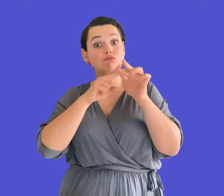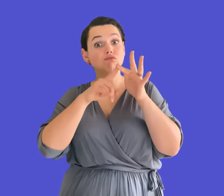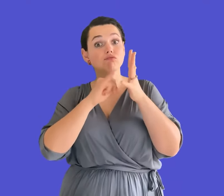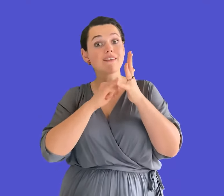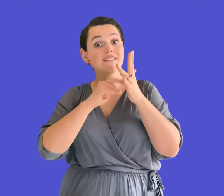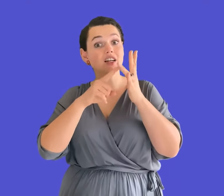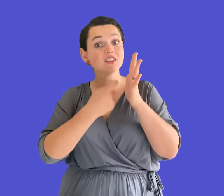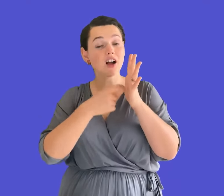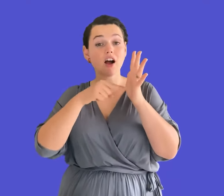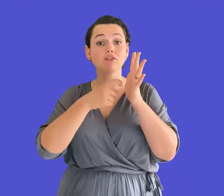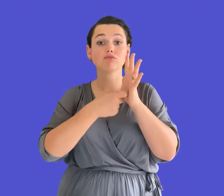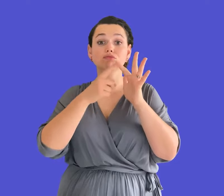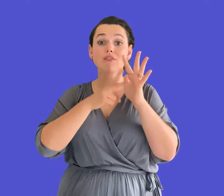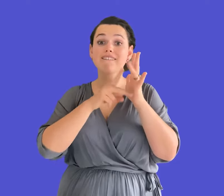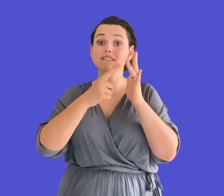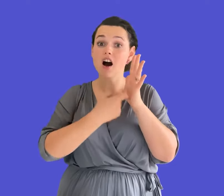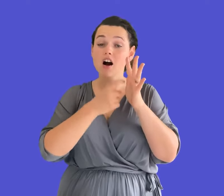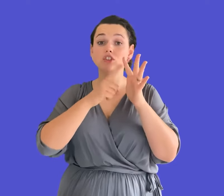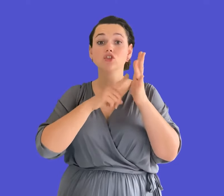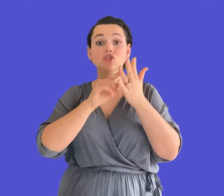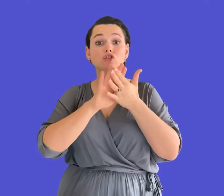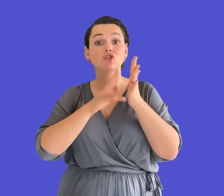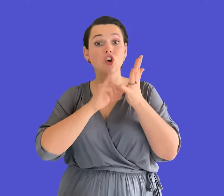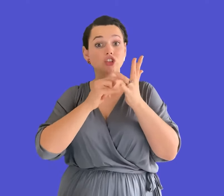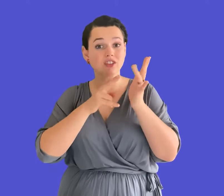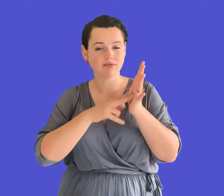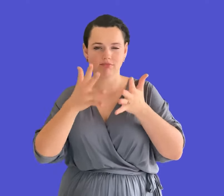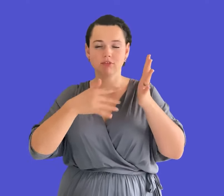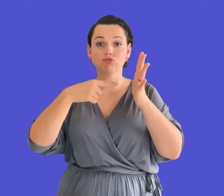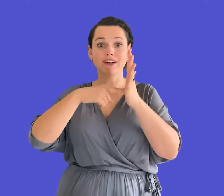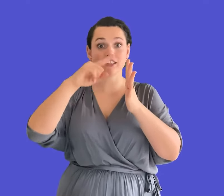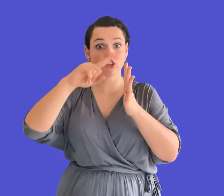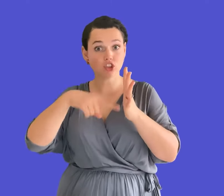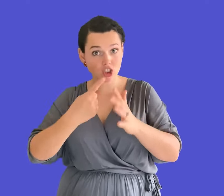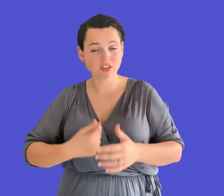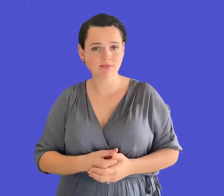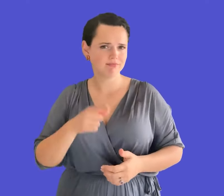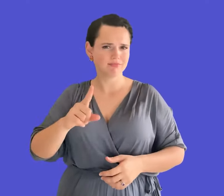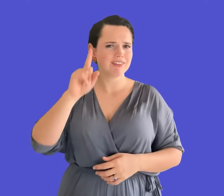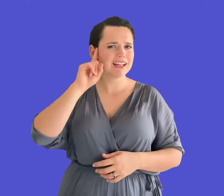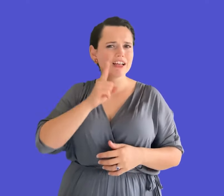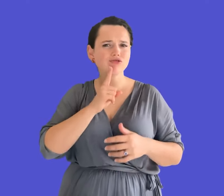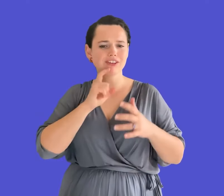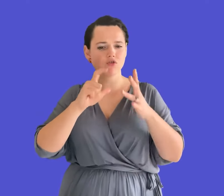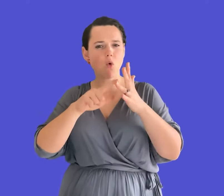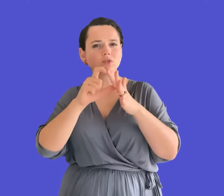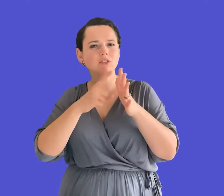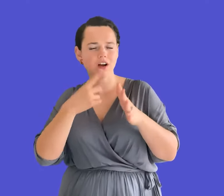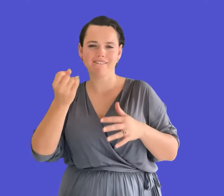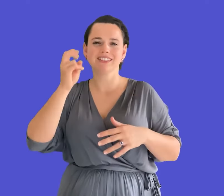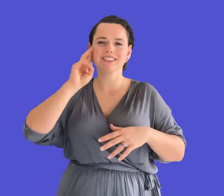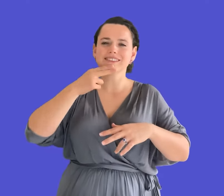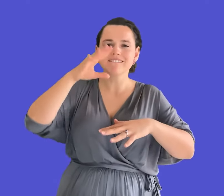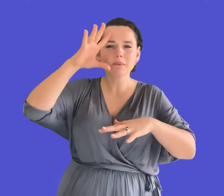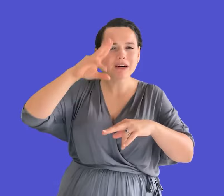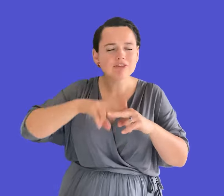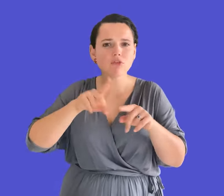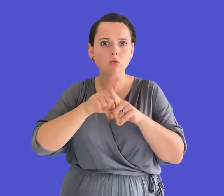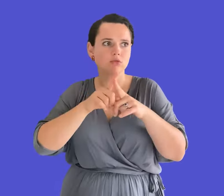the publication of the very first Auslan Dictionary. Professor Trevor Johnston, a hearing person with deaf